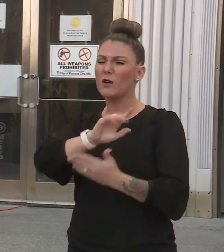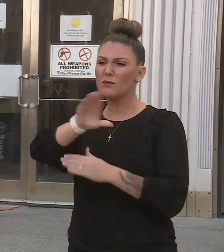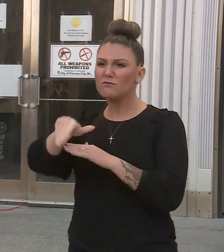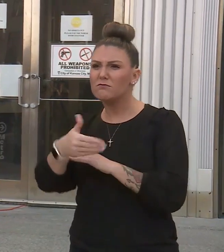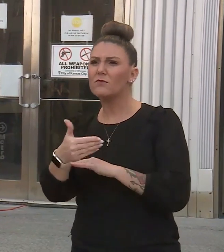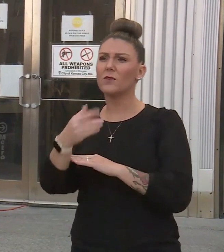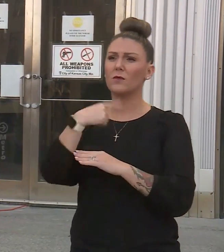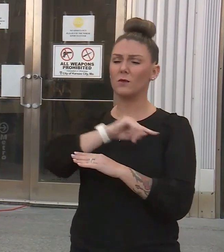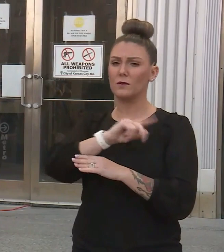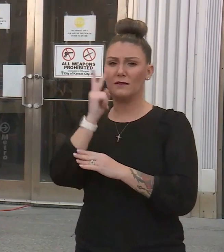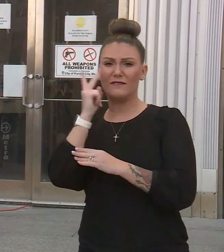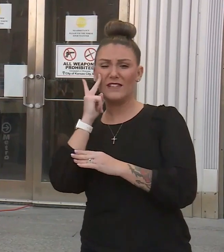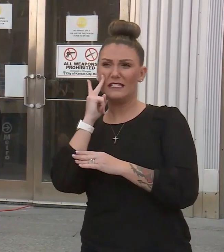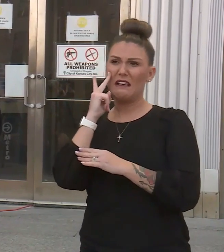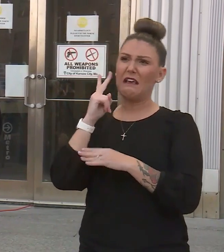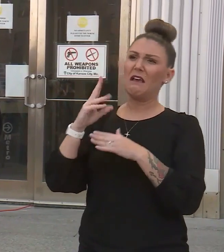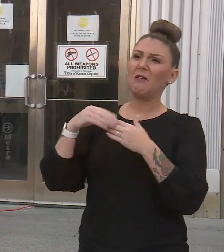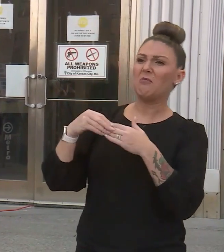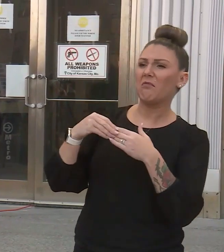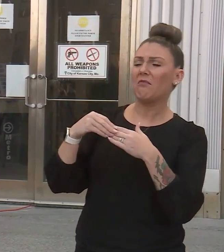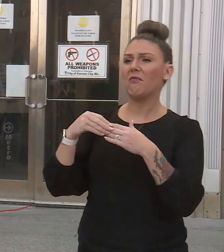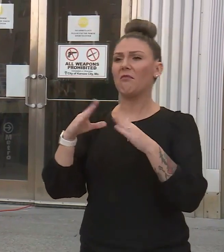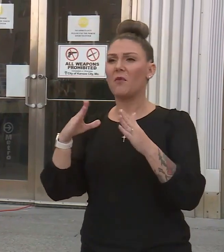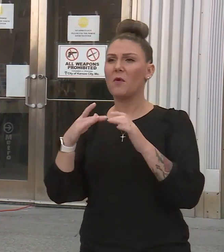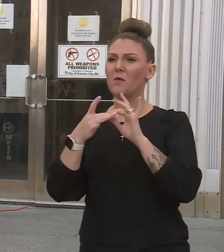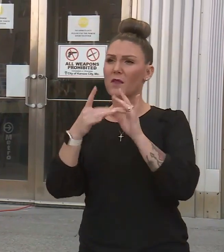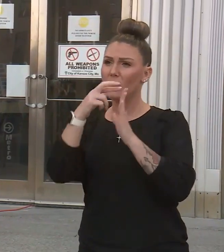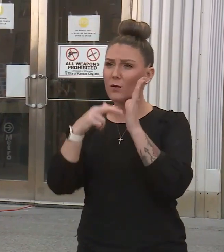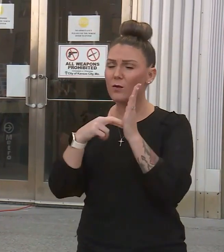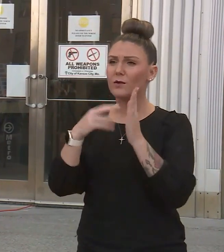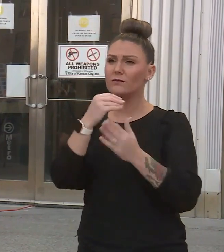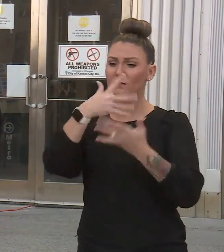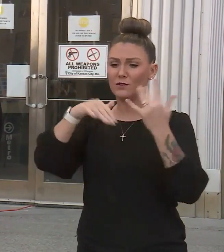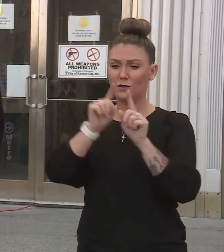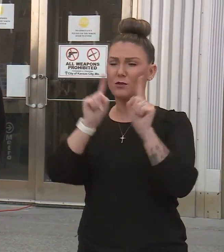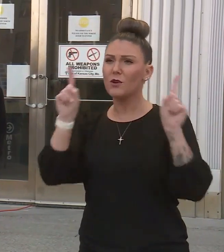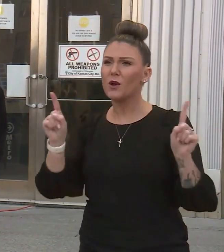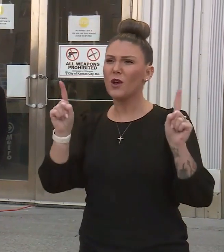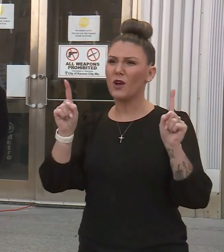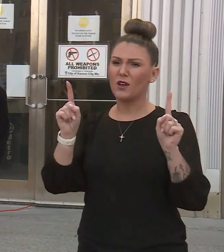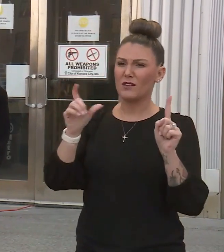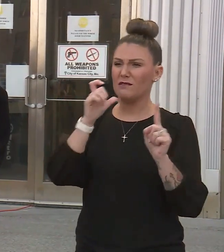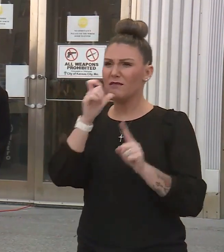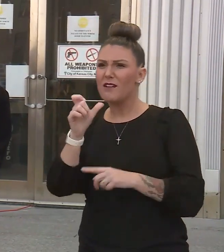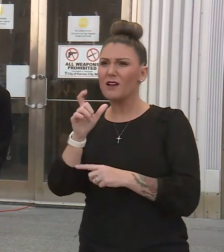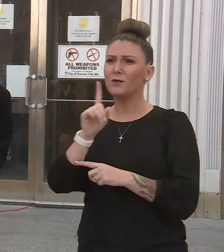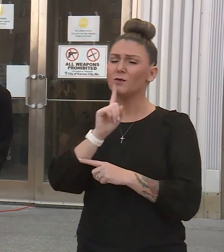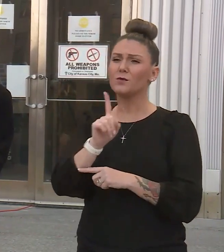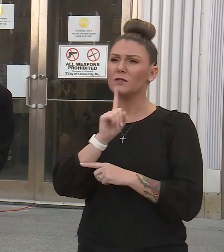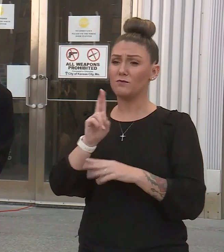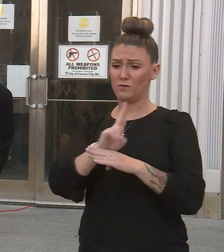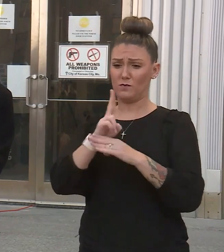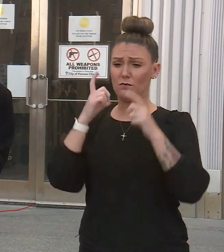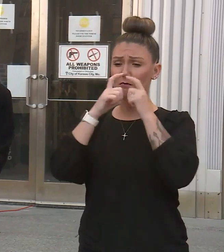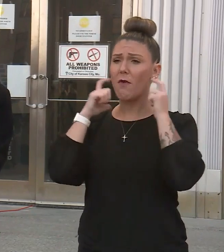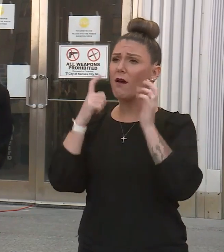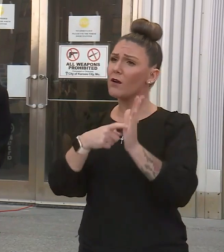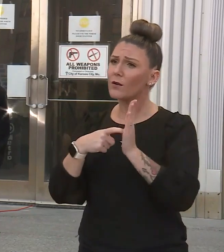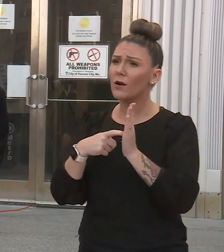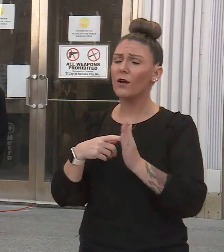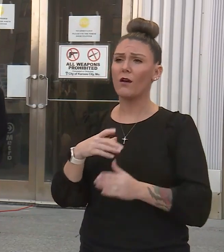laxer enforcement from private actors of rules relating to social distancing, laxer enforcement of mask requirements.